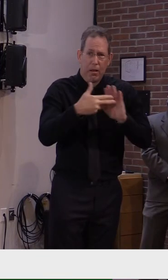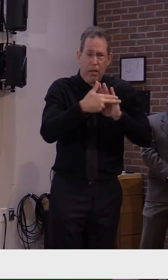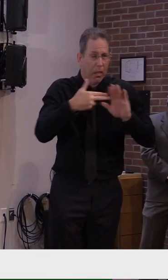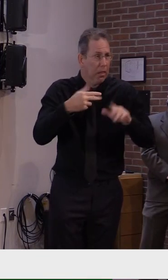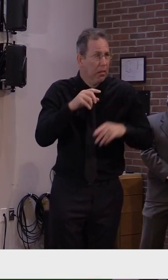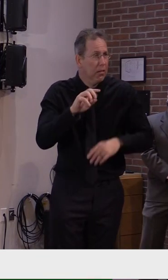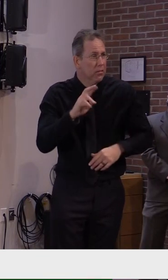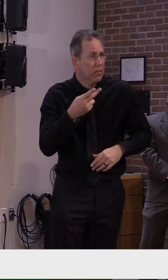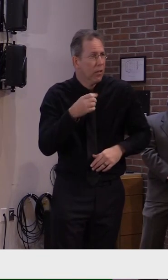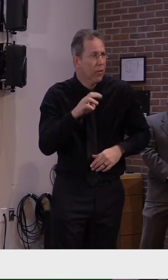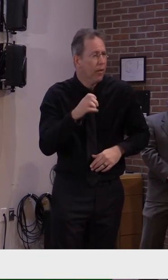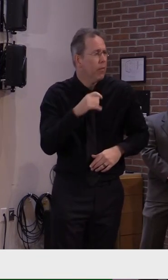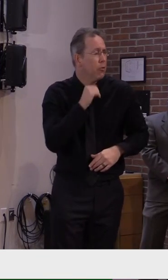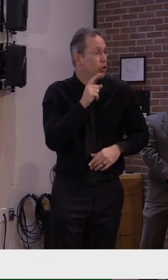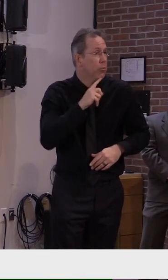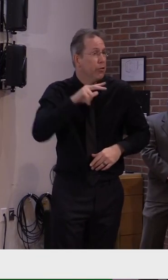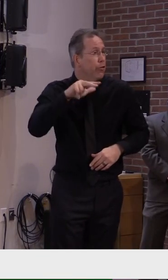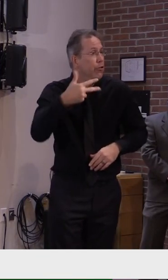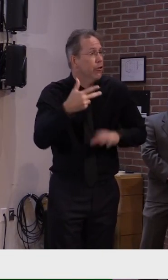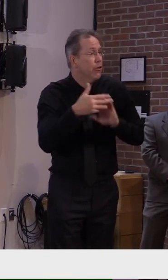Dr. Levine?